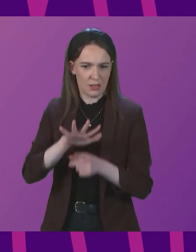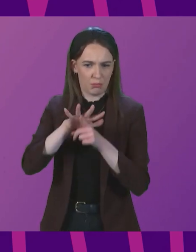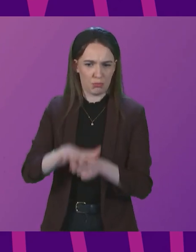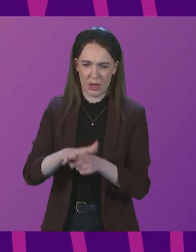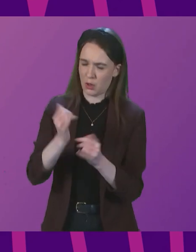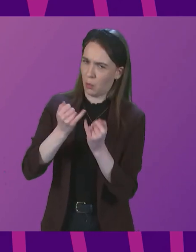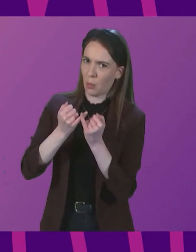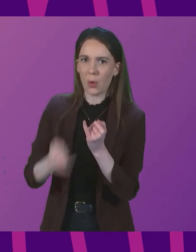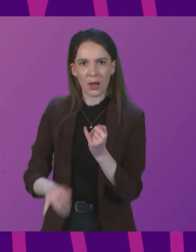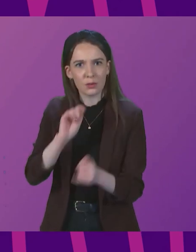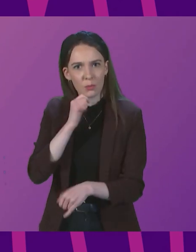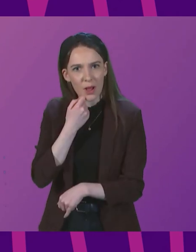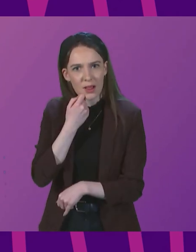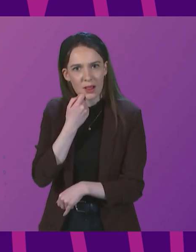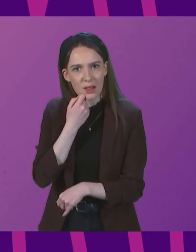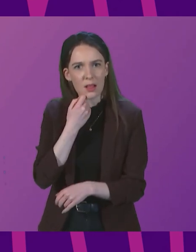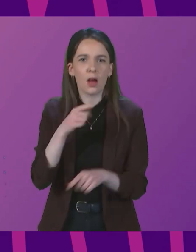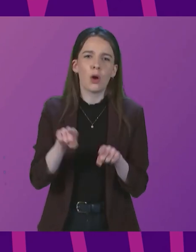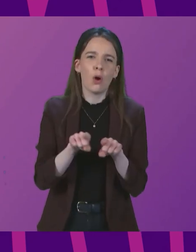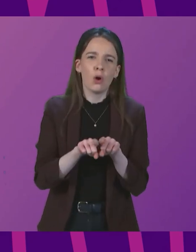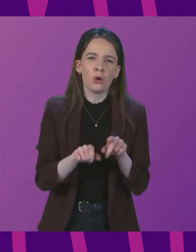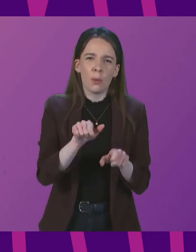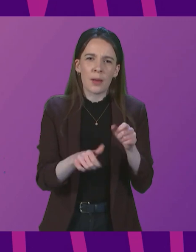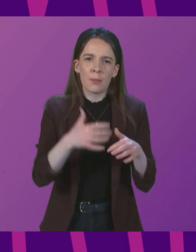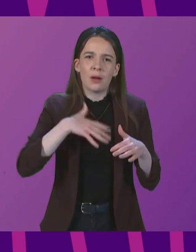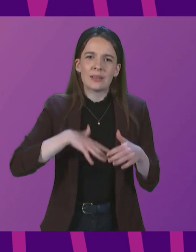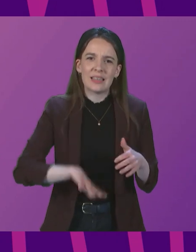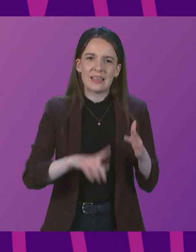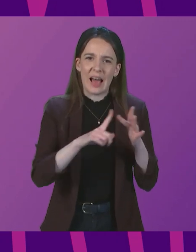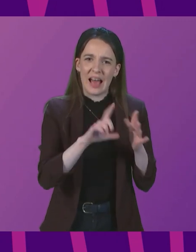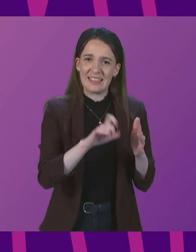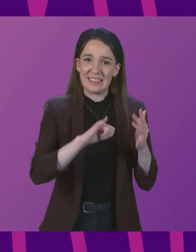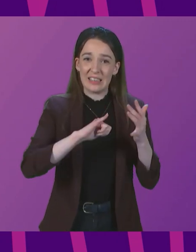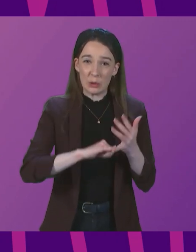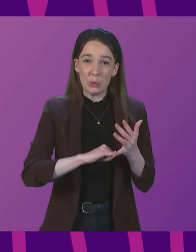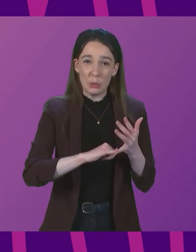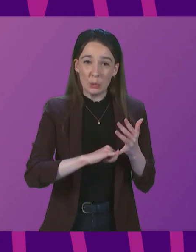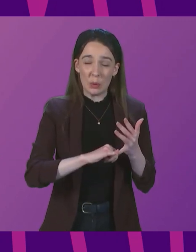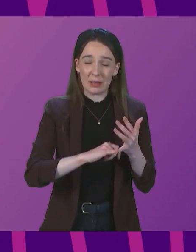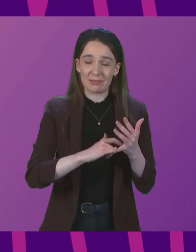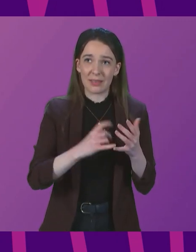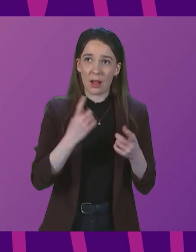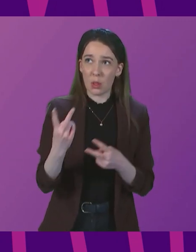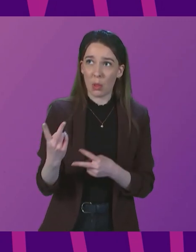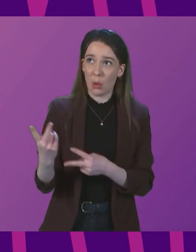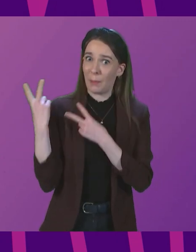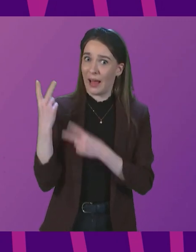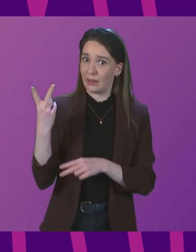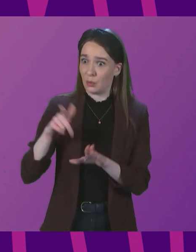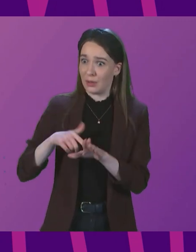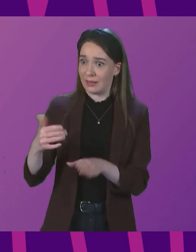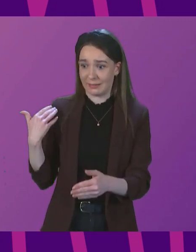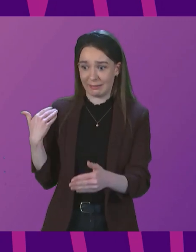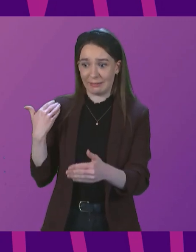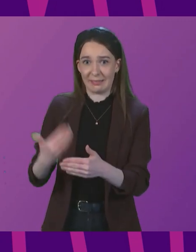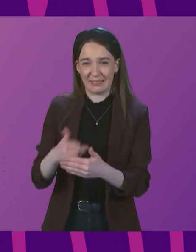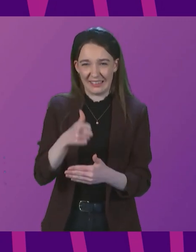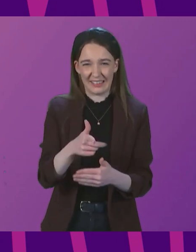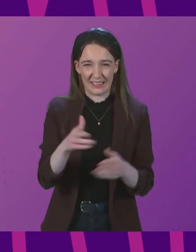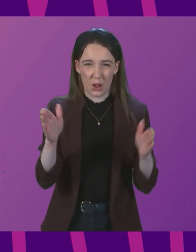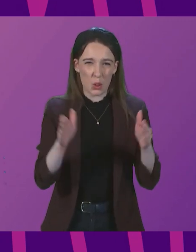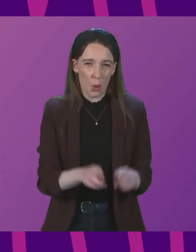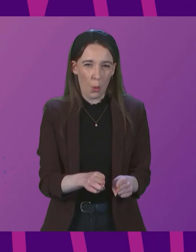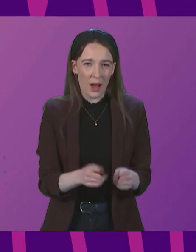numbers needing intensive care are lower than they have been at previous stages of the pandemic. So I am not